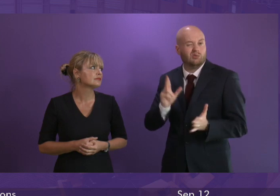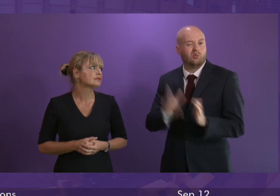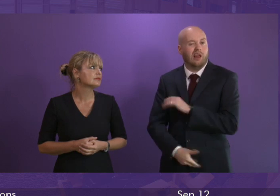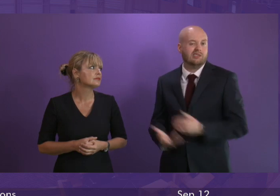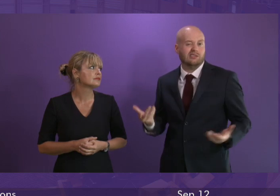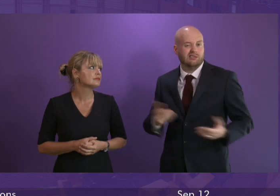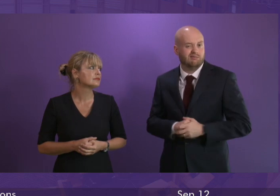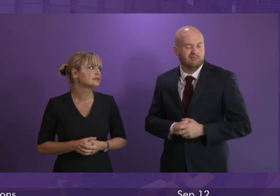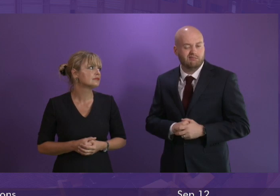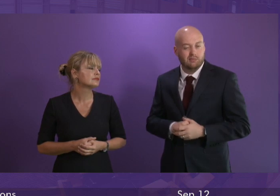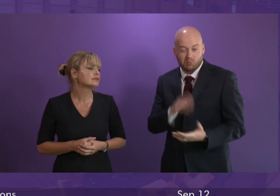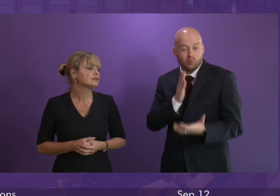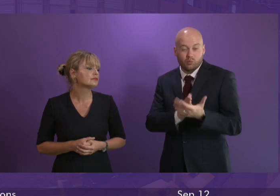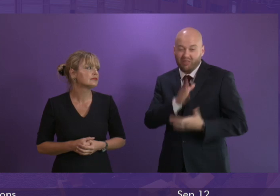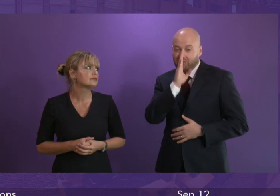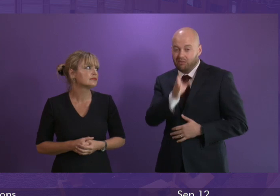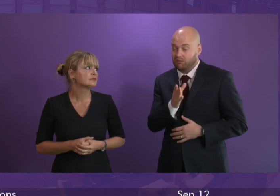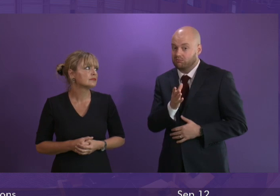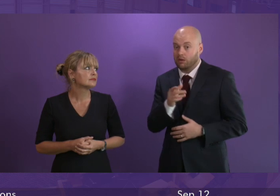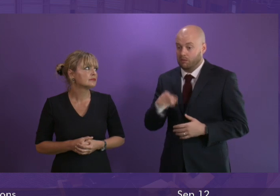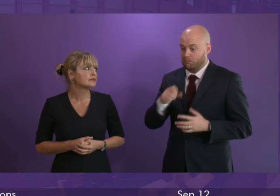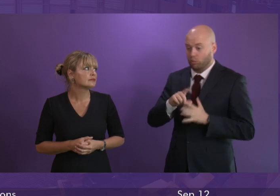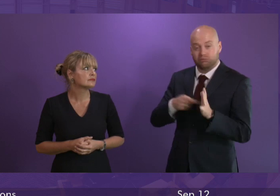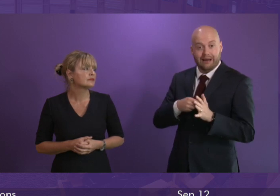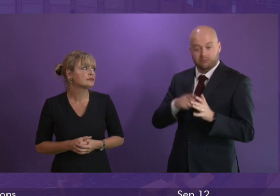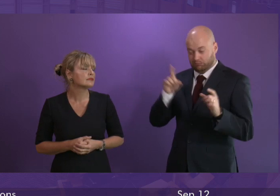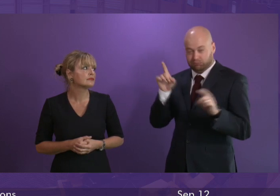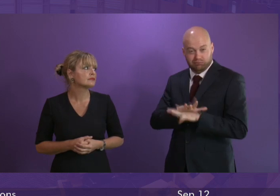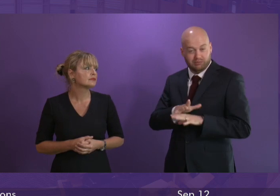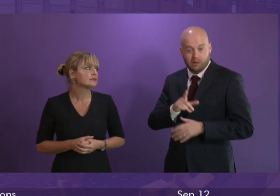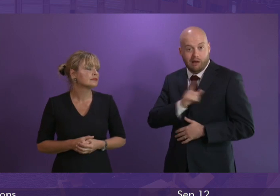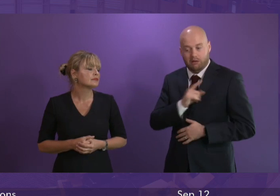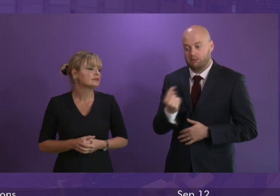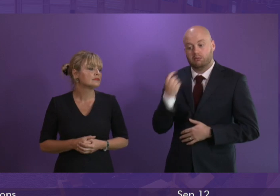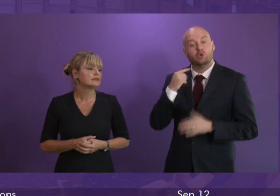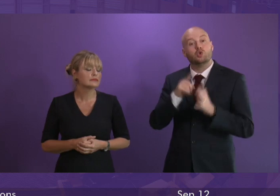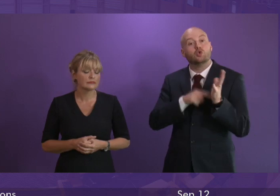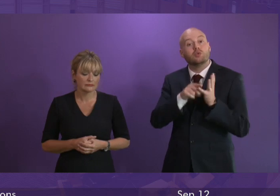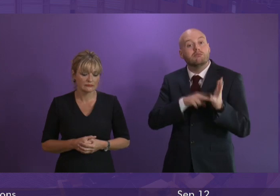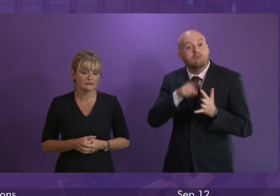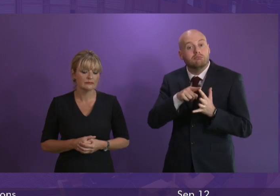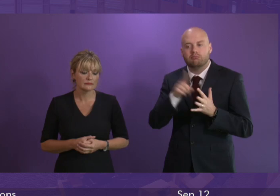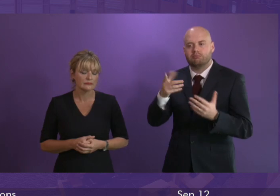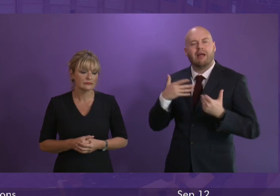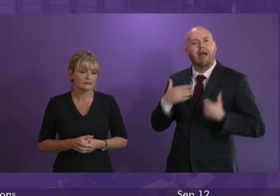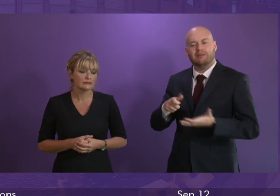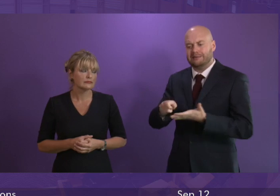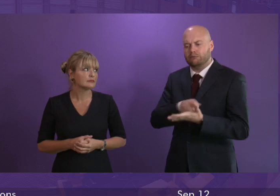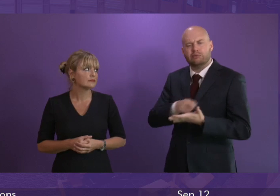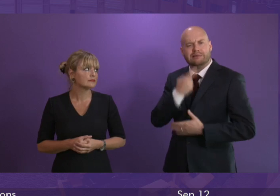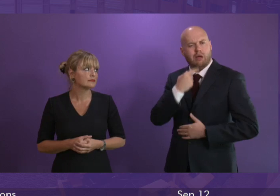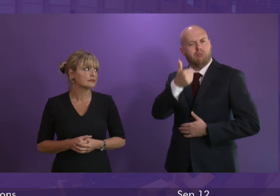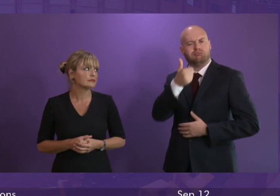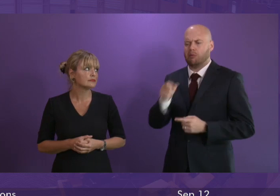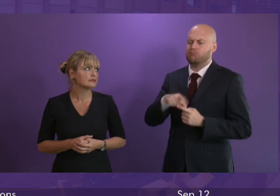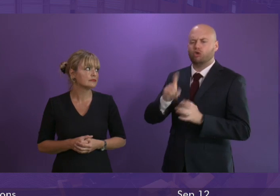And the truth is, when it comes to this project, confusion reigned. For example, in June, the Health Secretary was confident enough about the project to tell